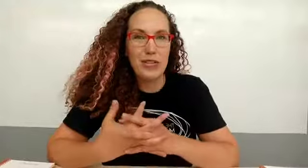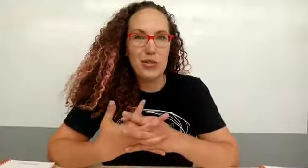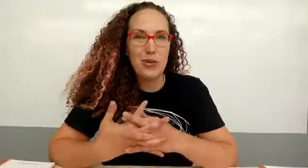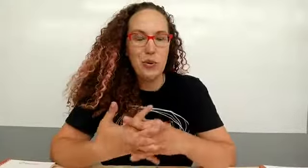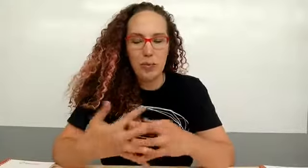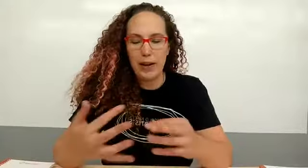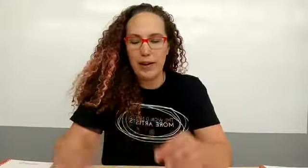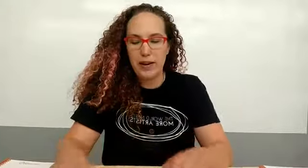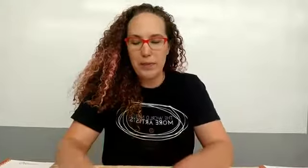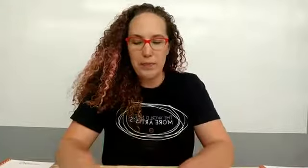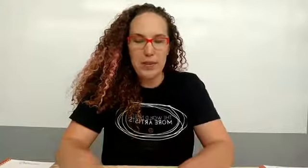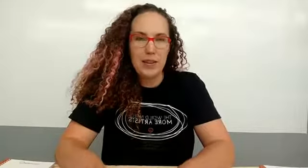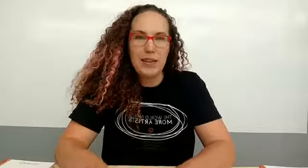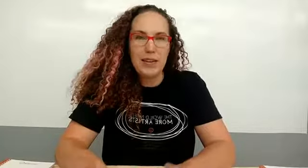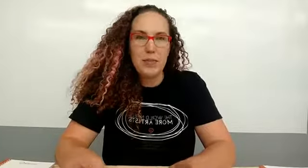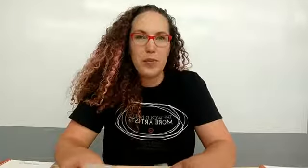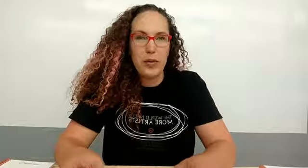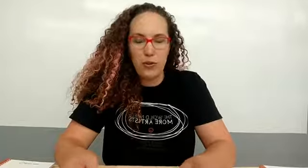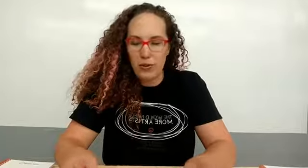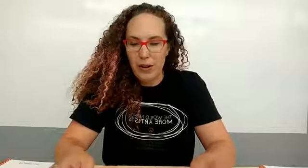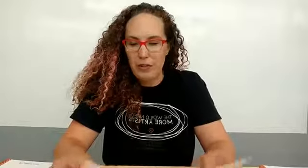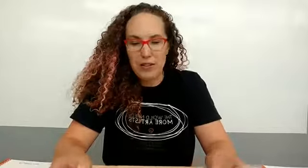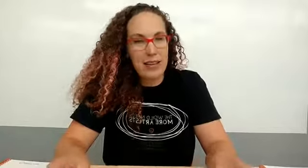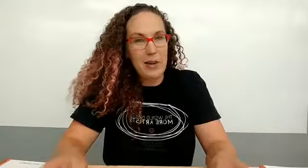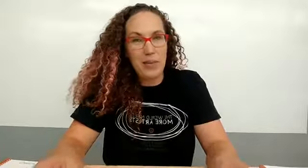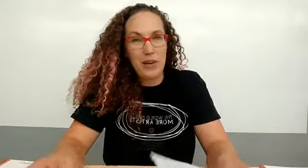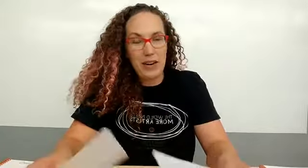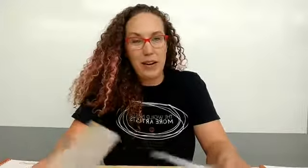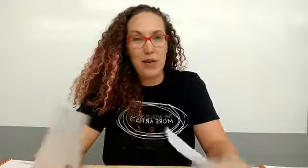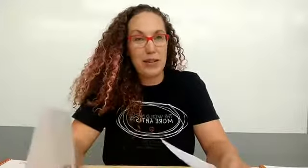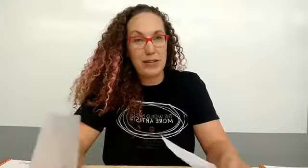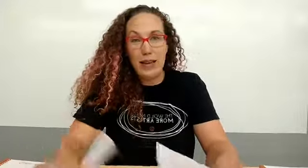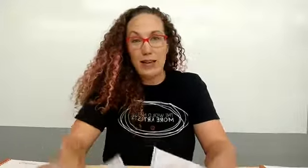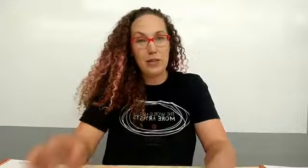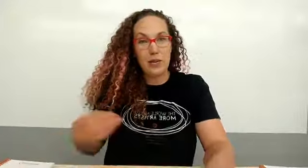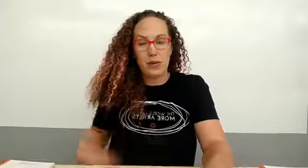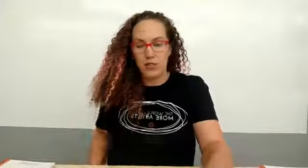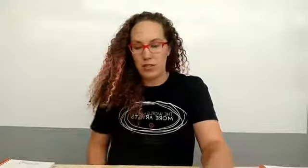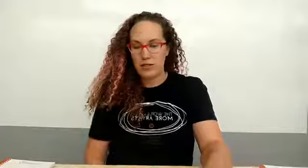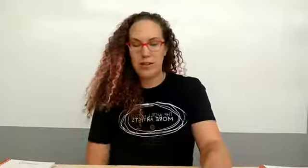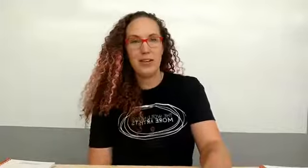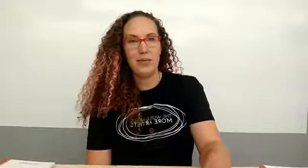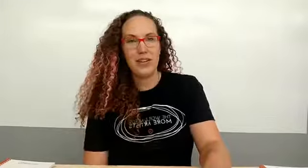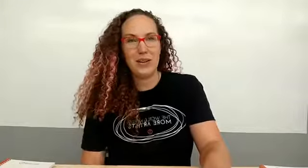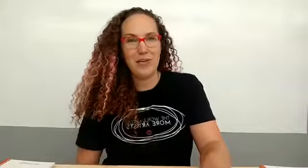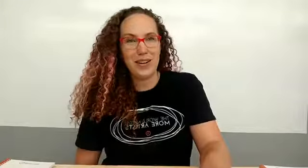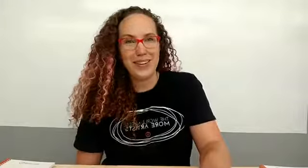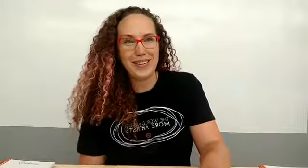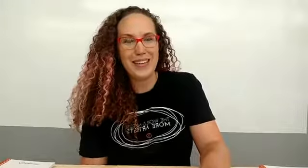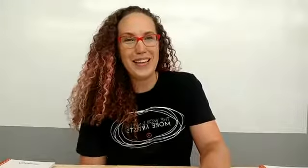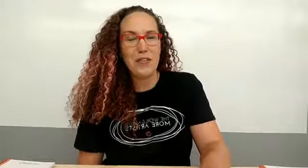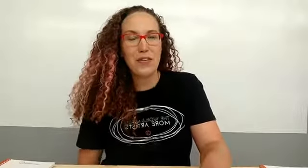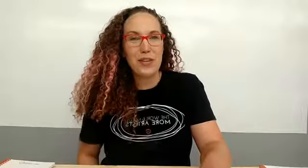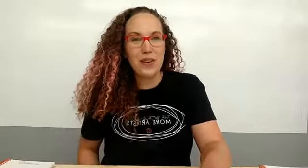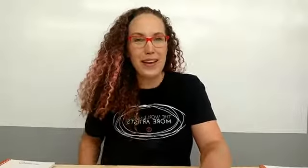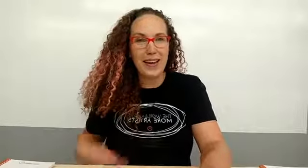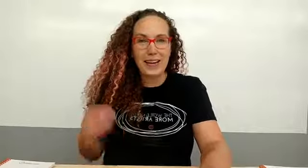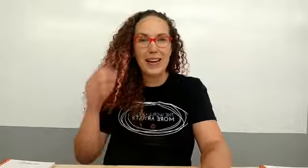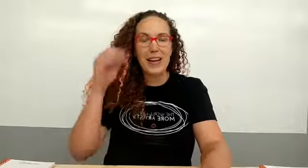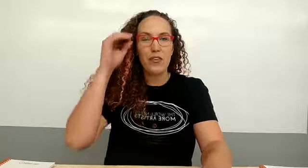at two but um you know I was all set up and ready to go and excited so I just I thought we'd go for it thank you for tuning in if